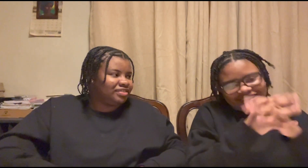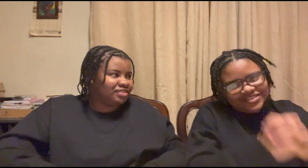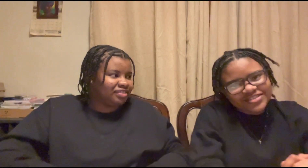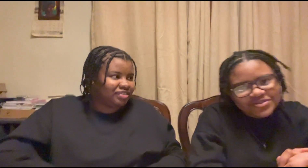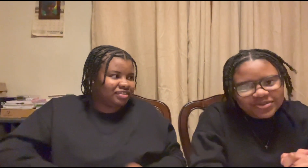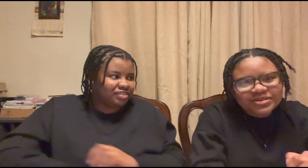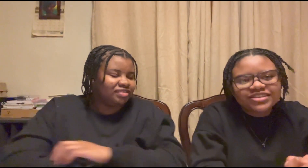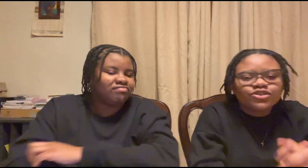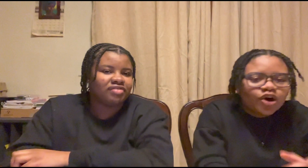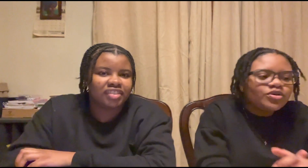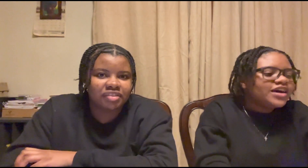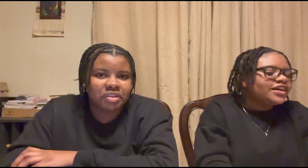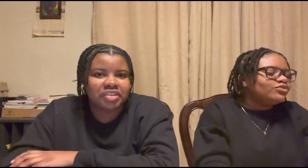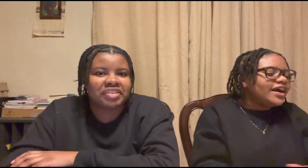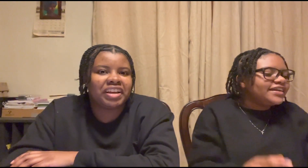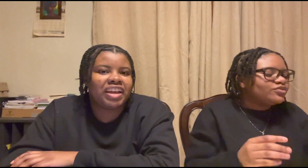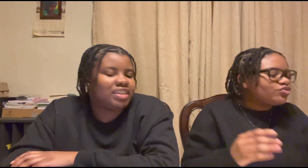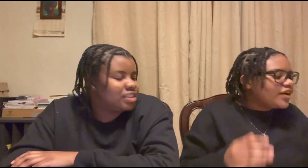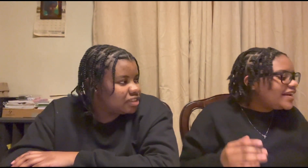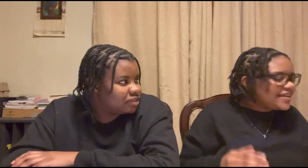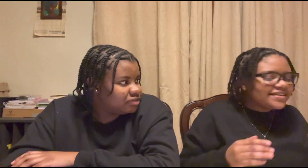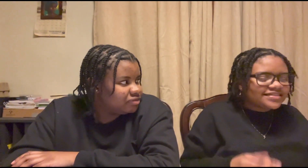you feel me go red red is